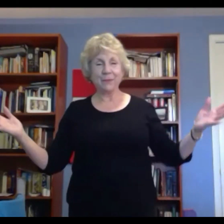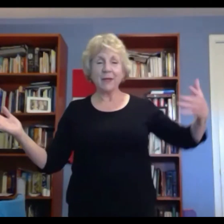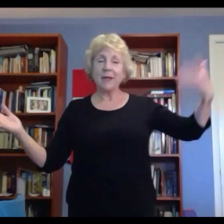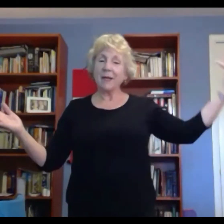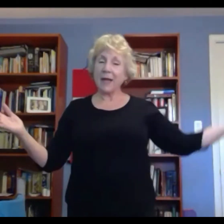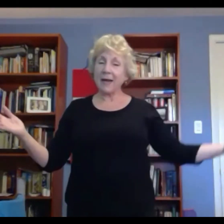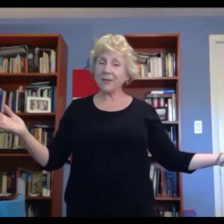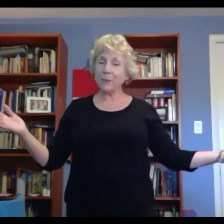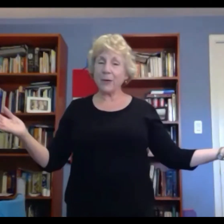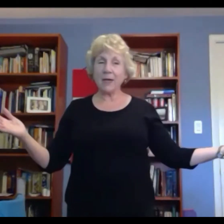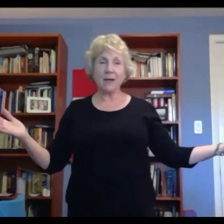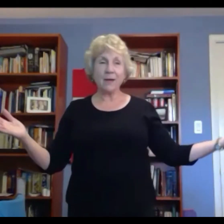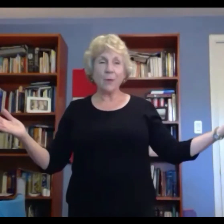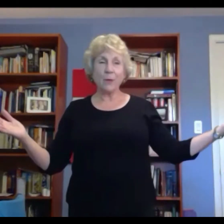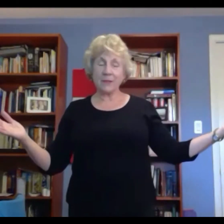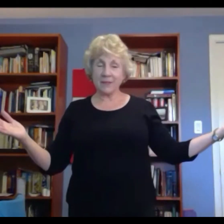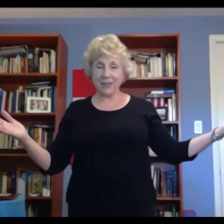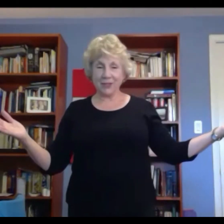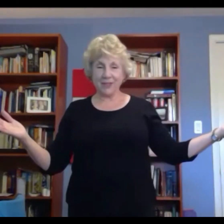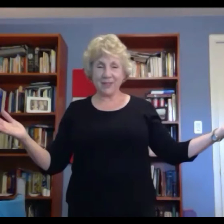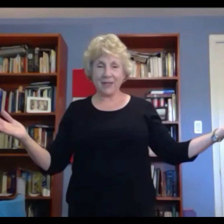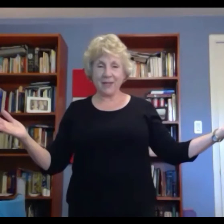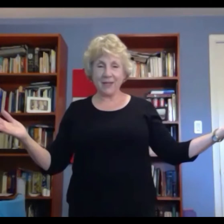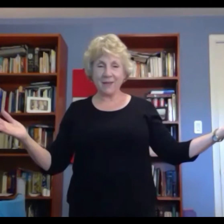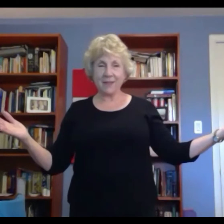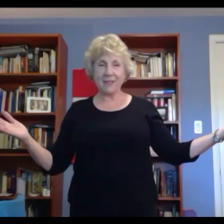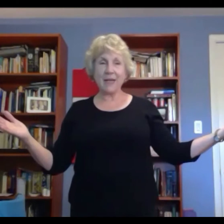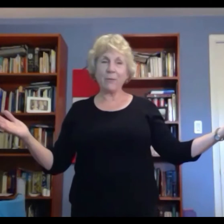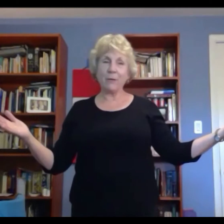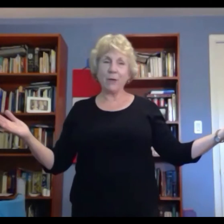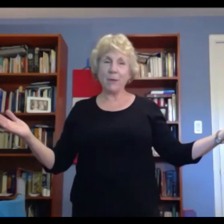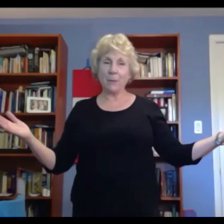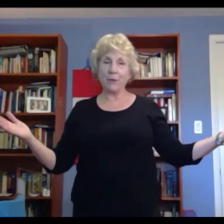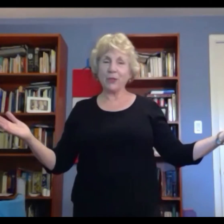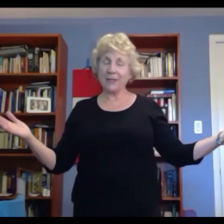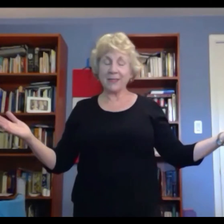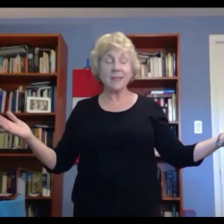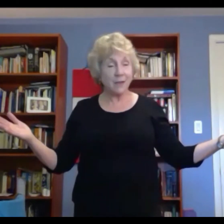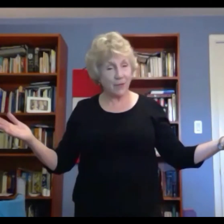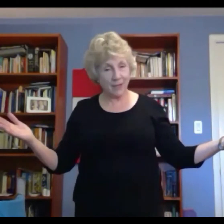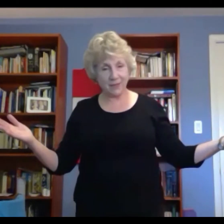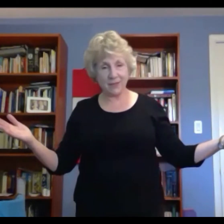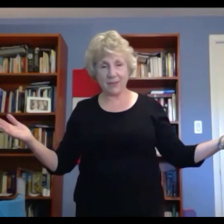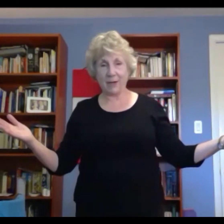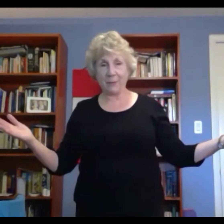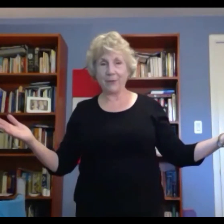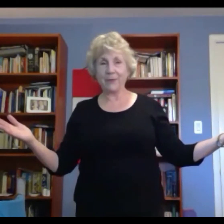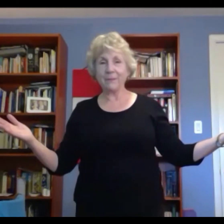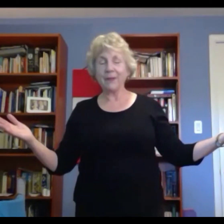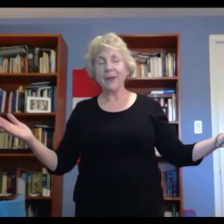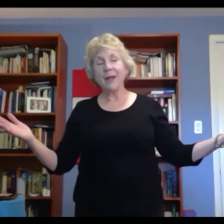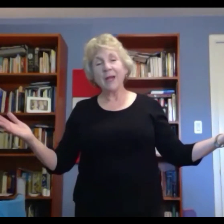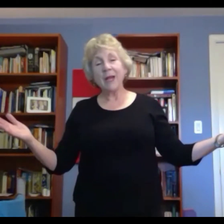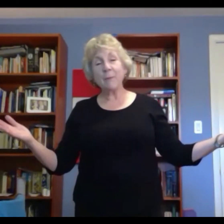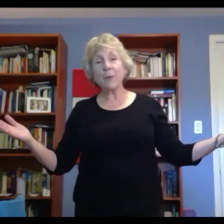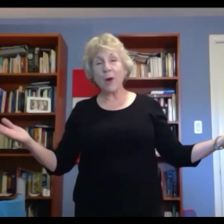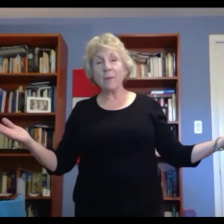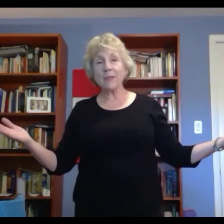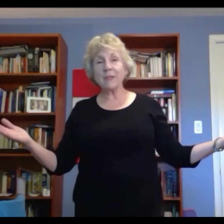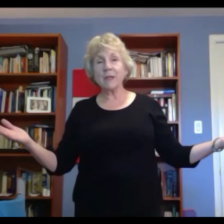Last week was Ascension Sunday, the day we remember Jesus leaving his disciples. He promised them